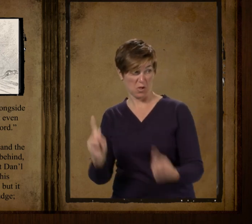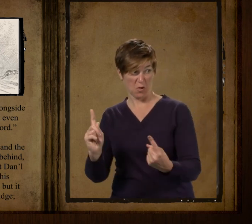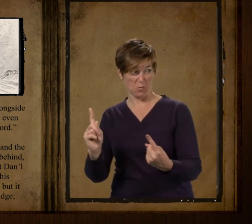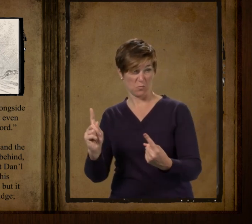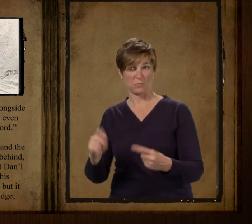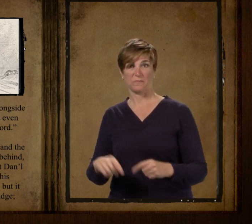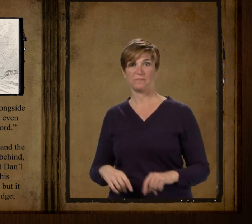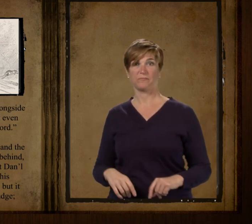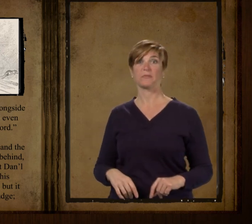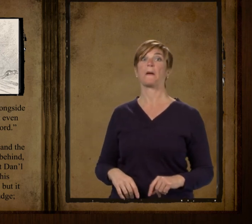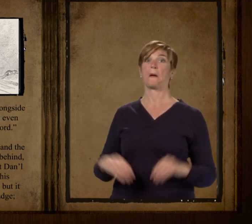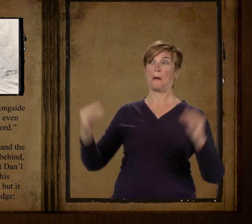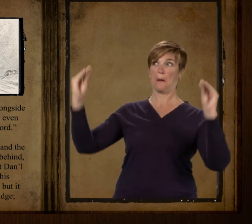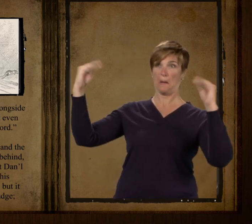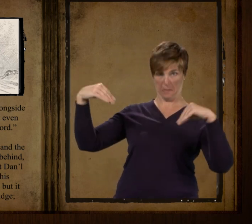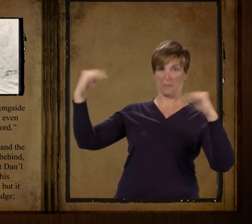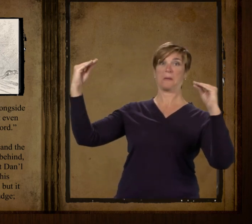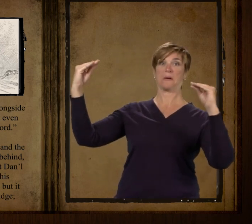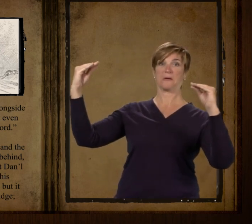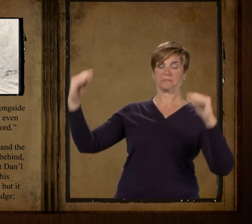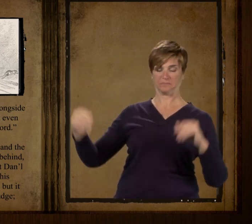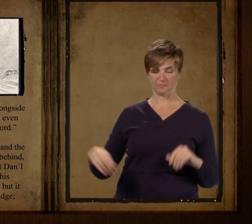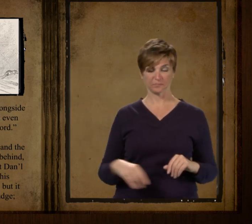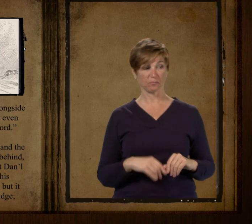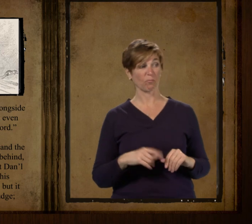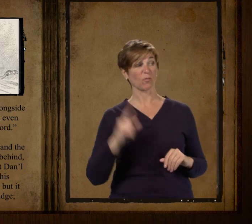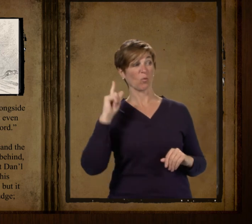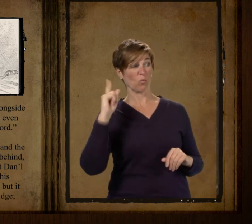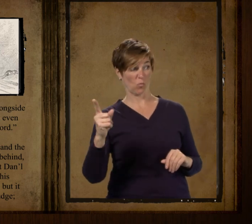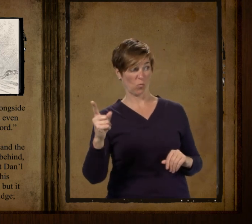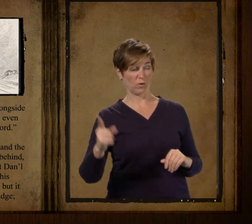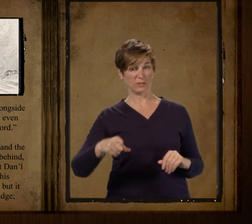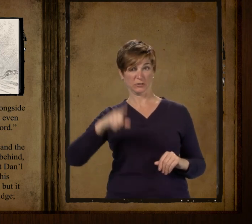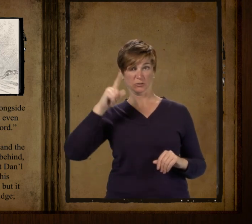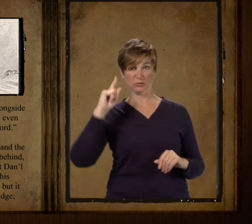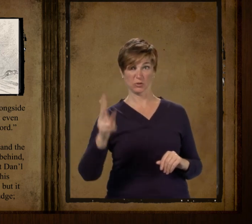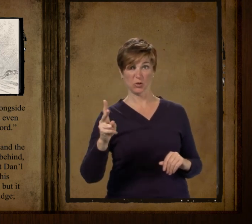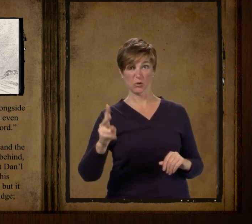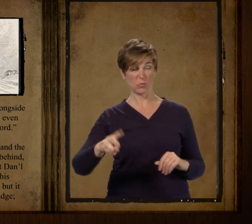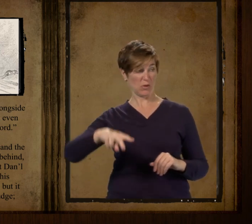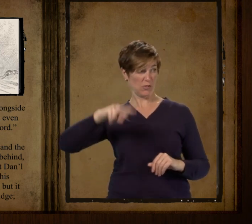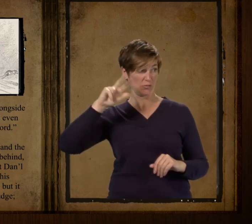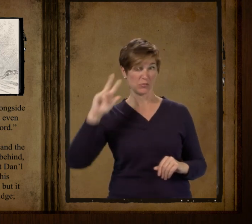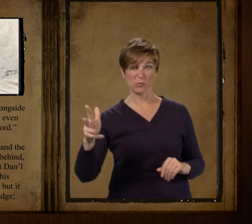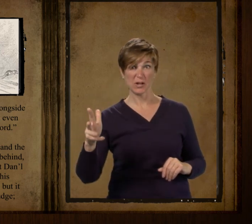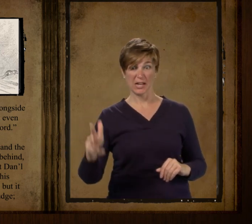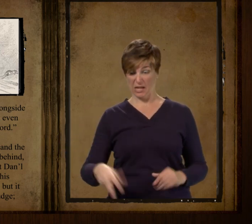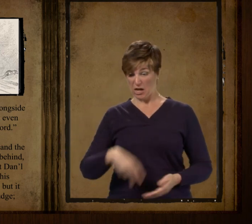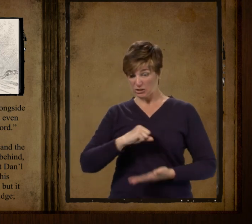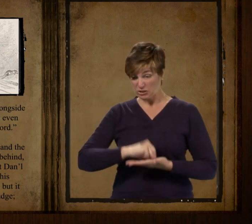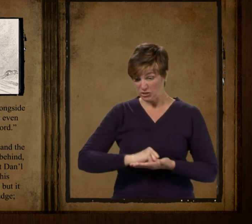jump and him and the feller touched up the frogs from behind